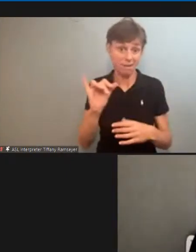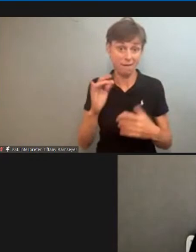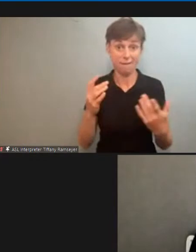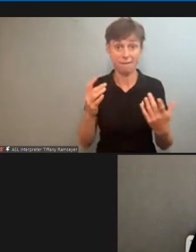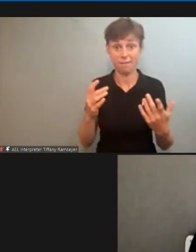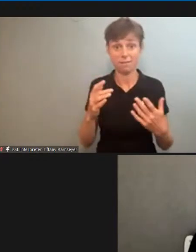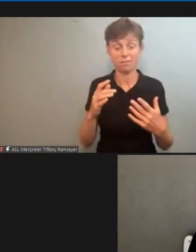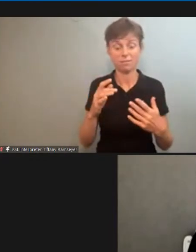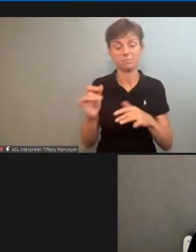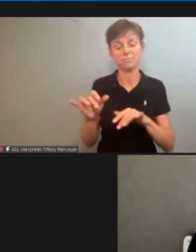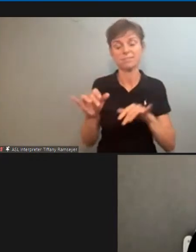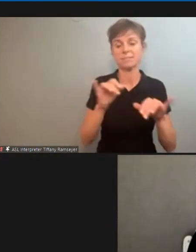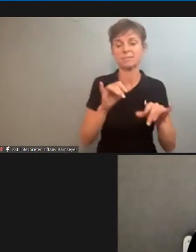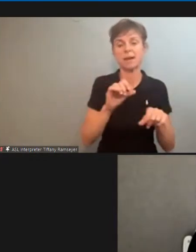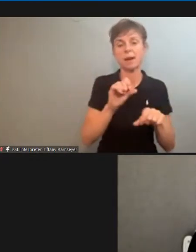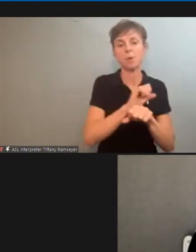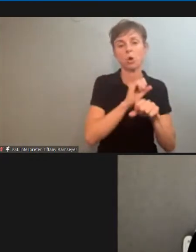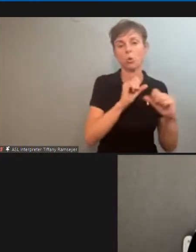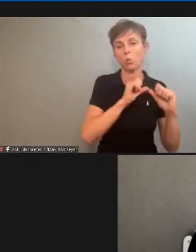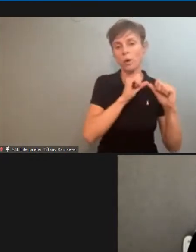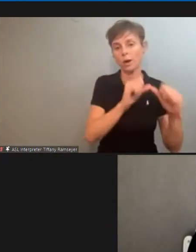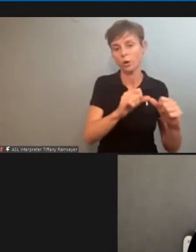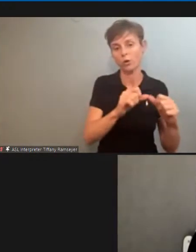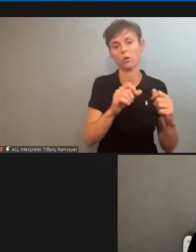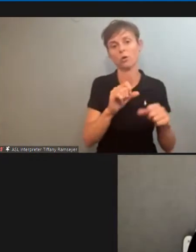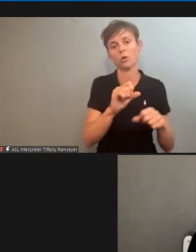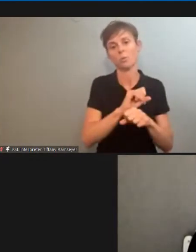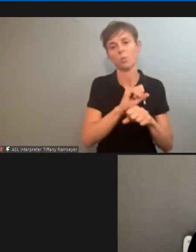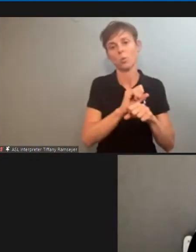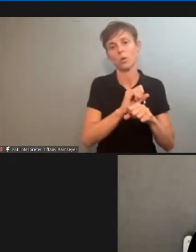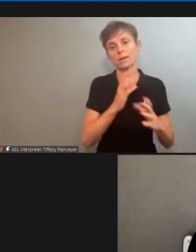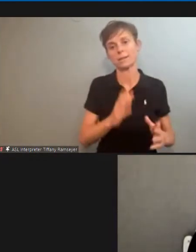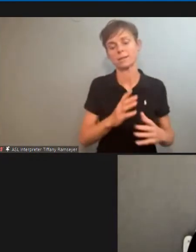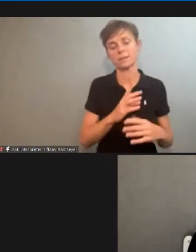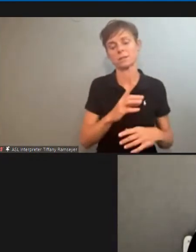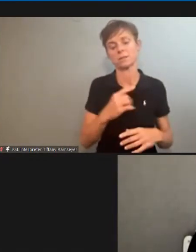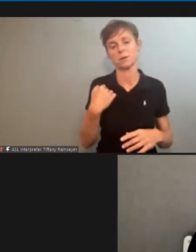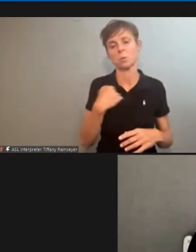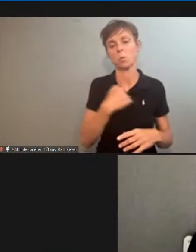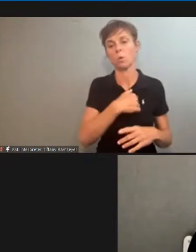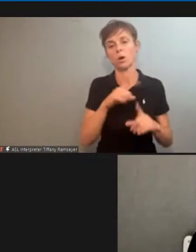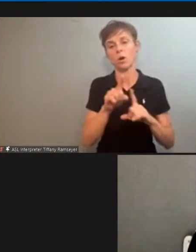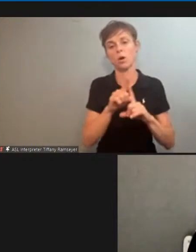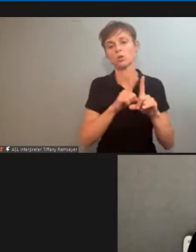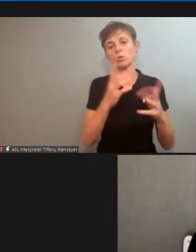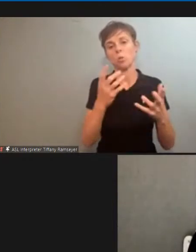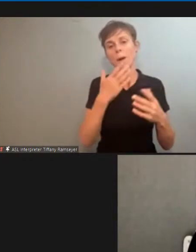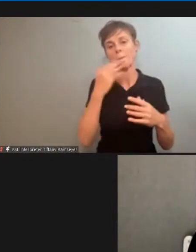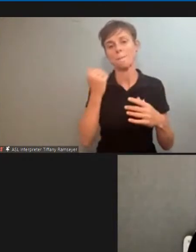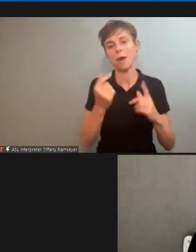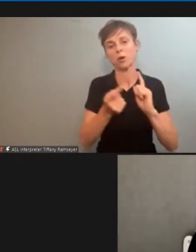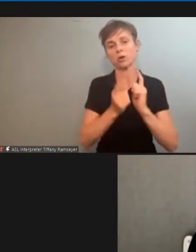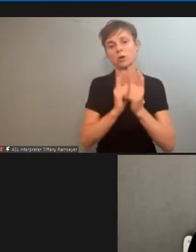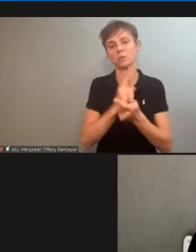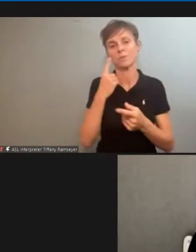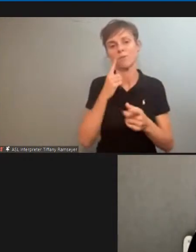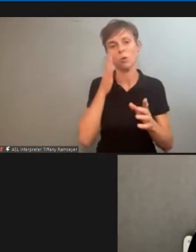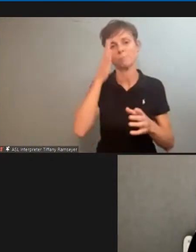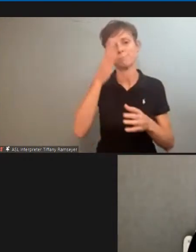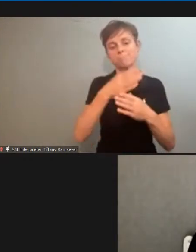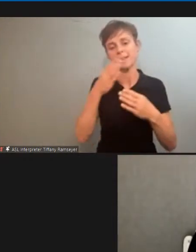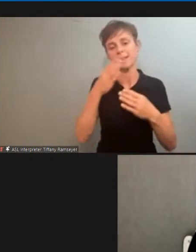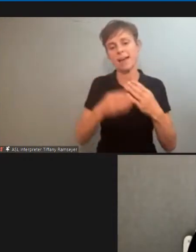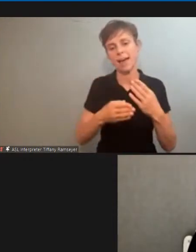career employees do but we also want a better conversion uh end in sight we we would like to see